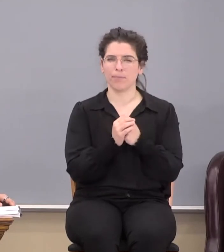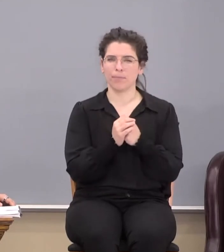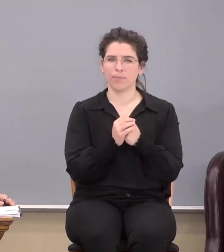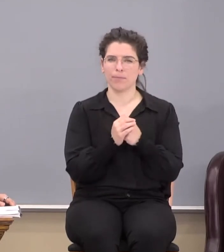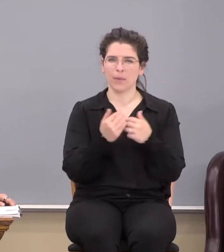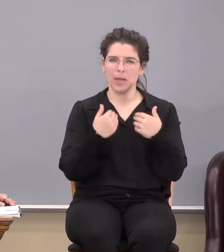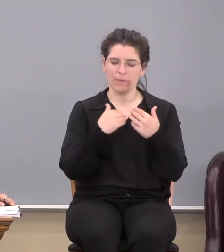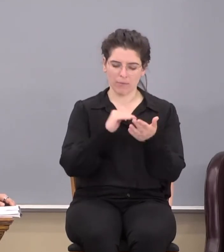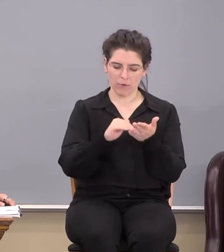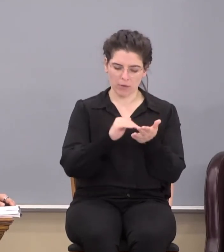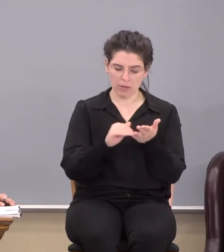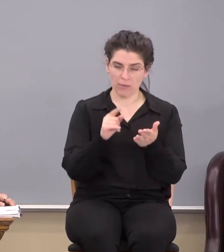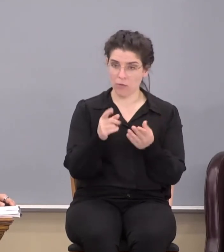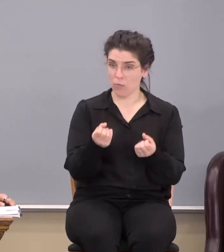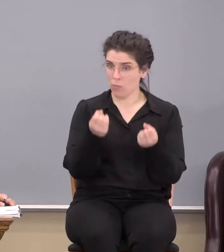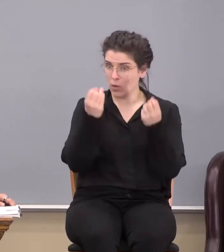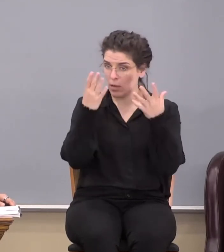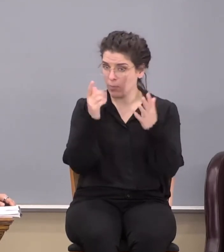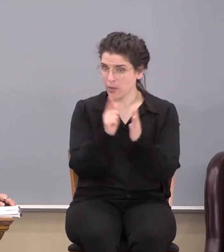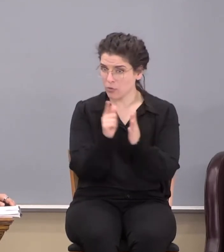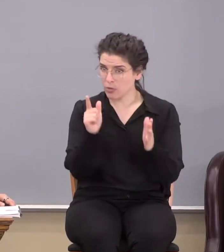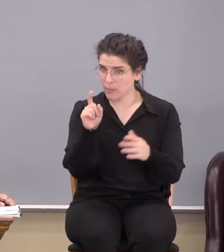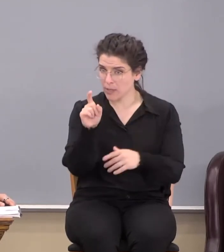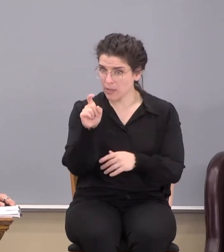having forgiven you how many trespasses.